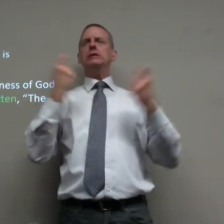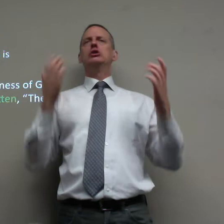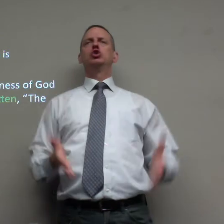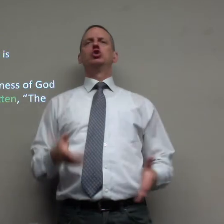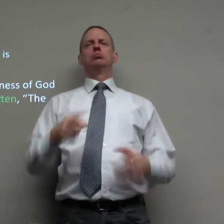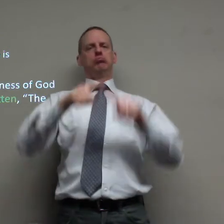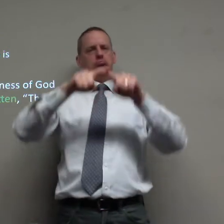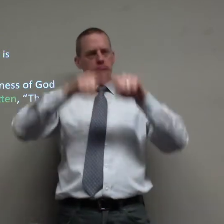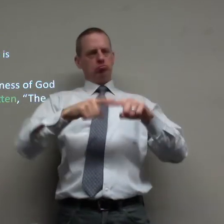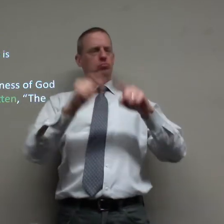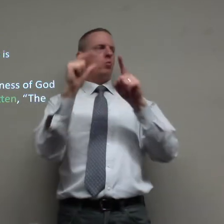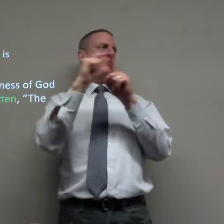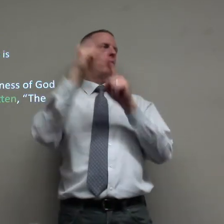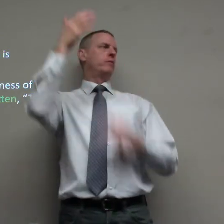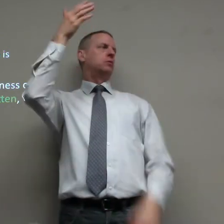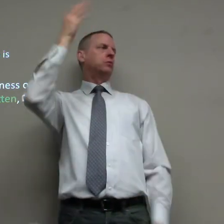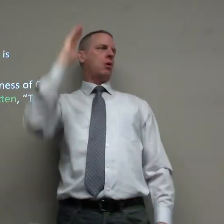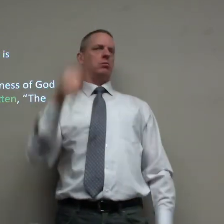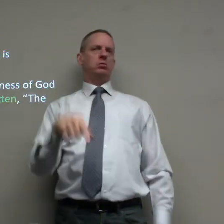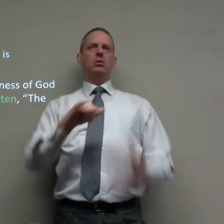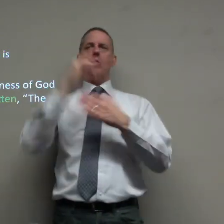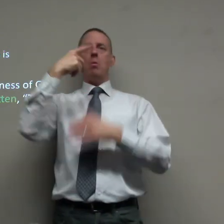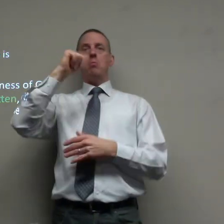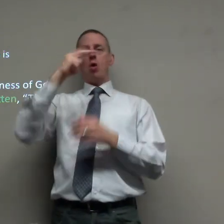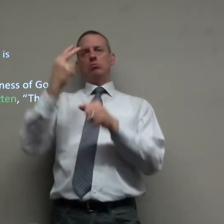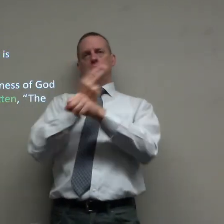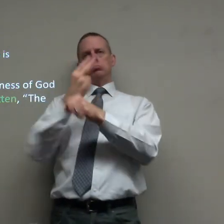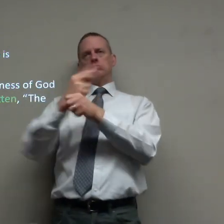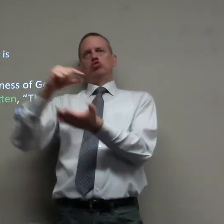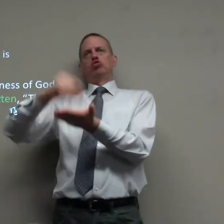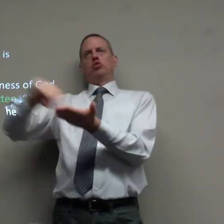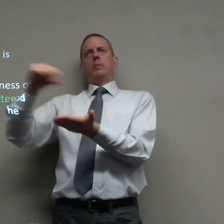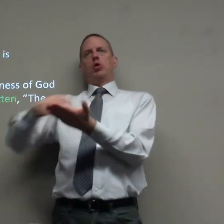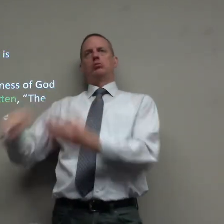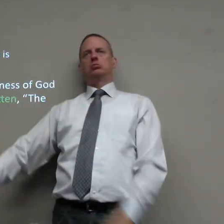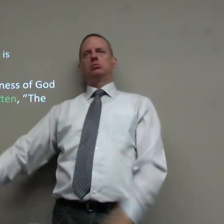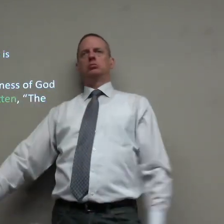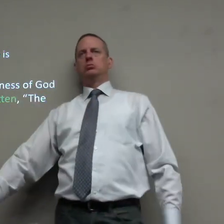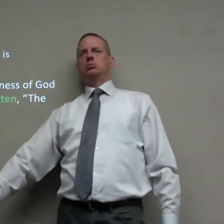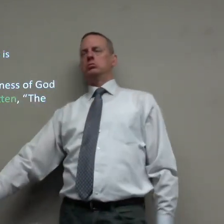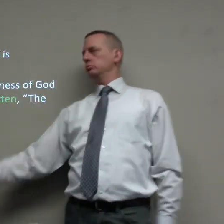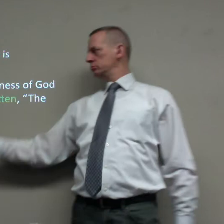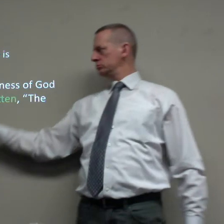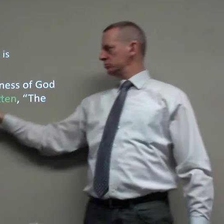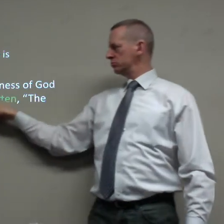all people are sinners and they're dependent on the word of God they bless you the scripture